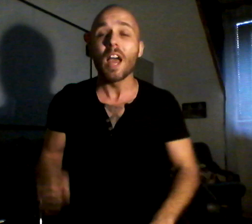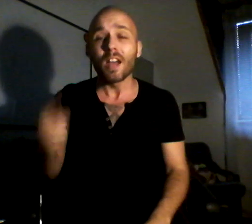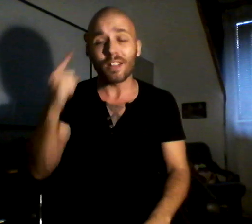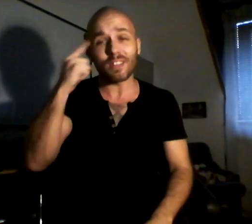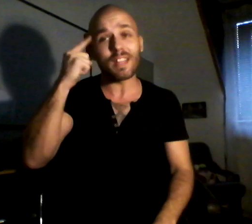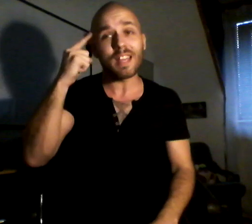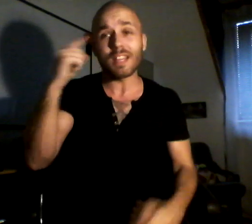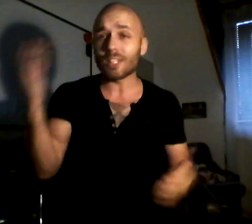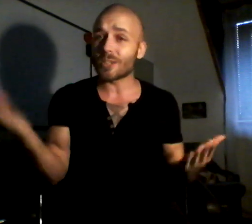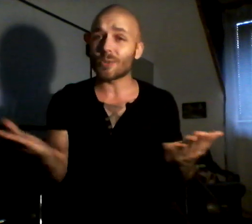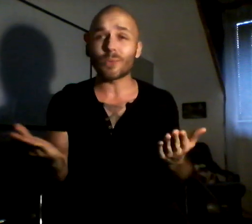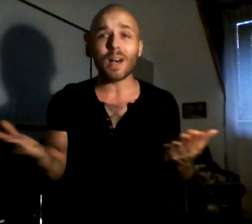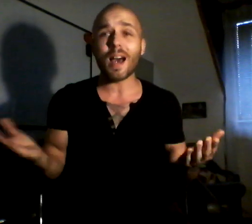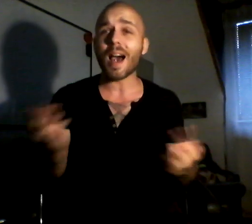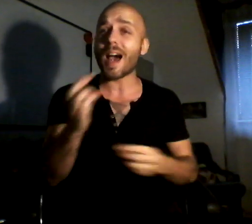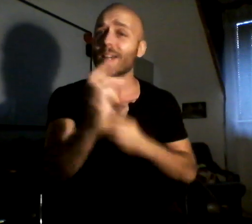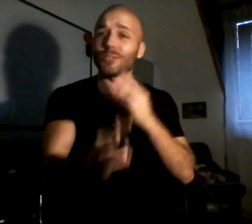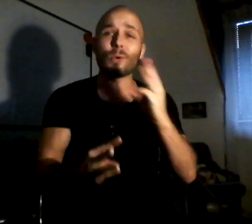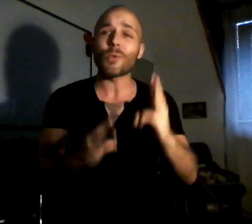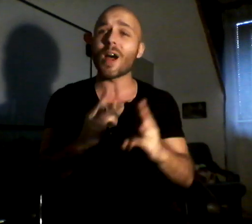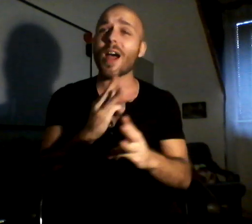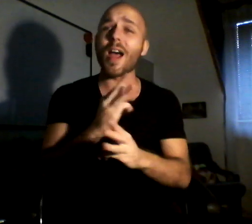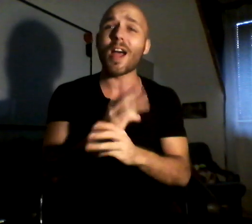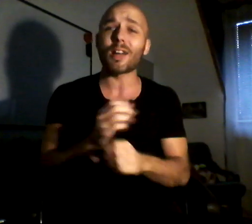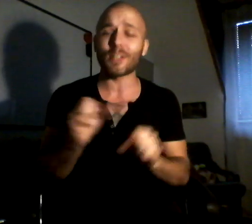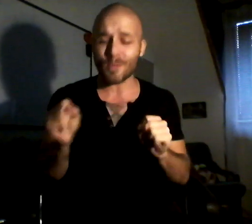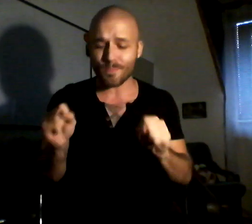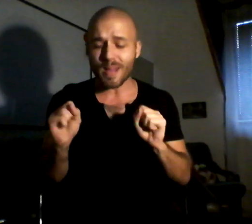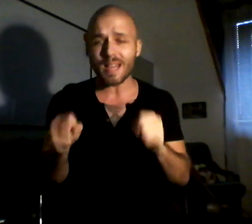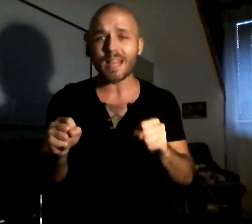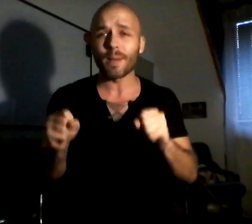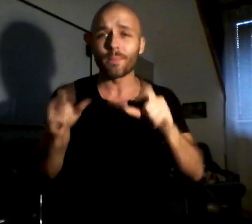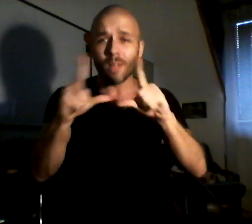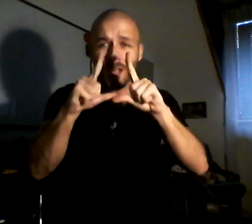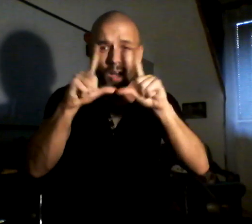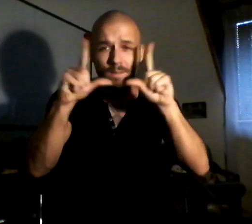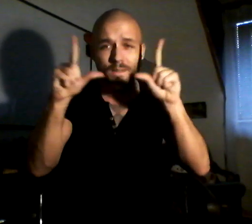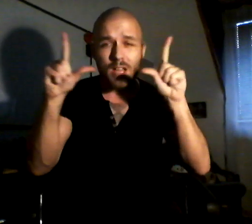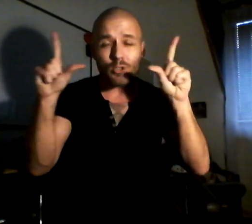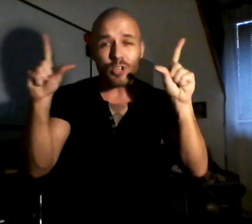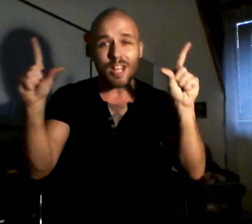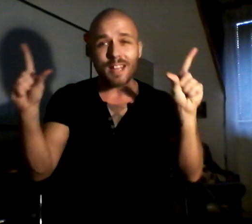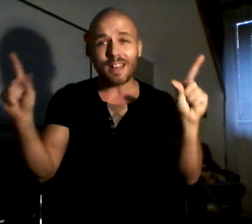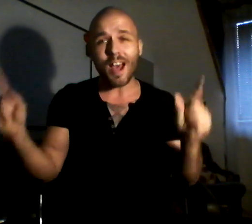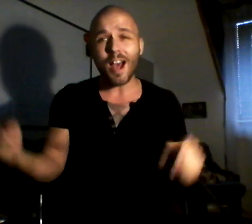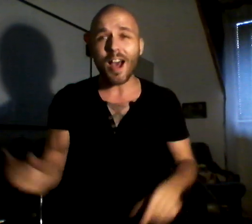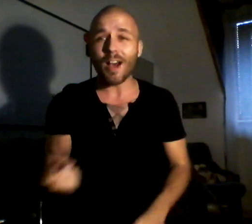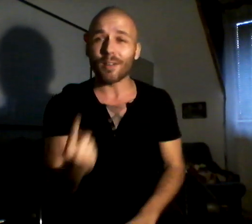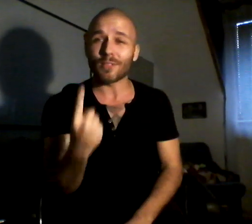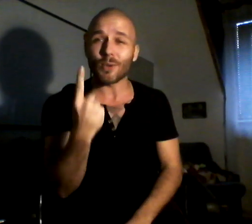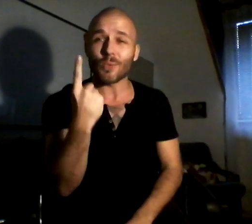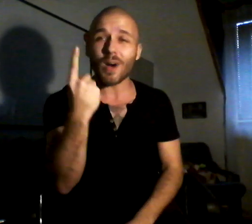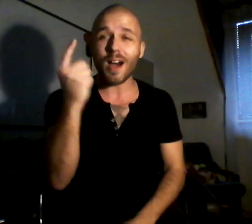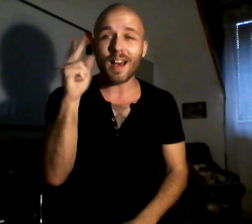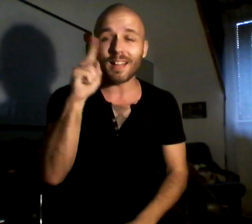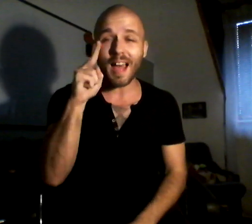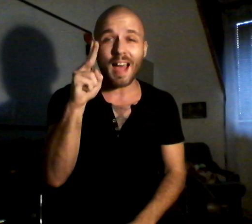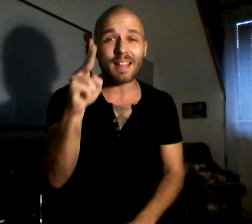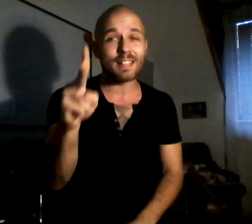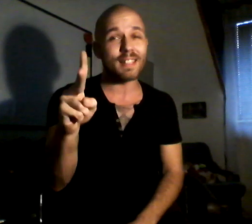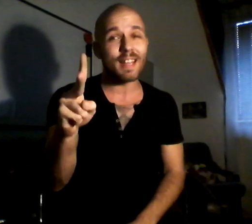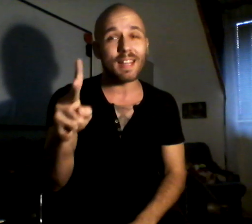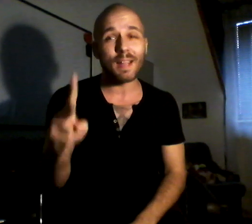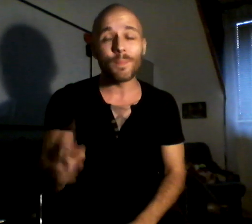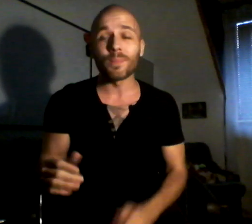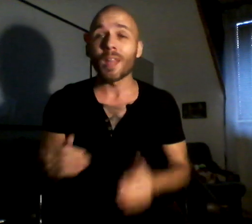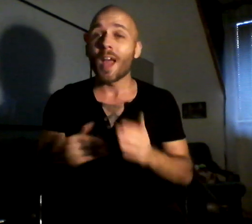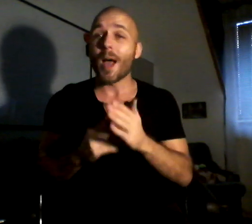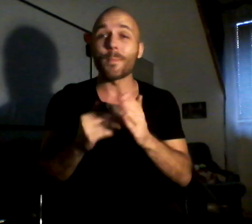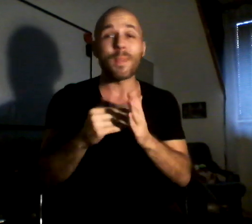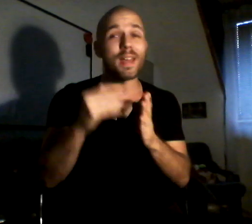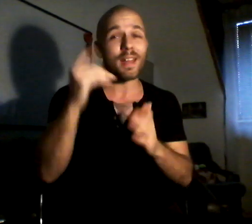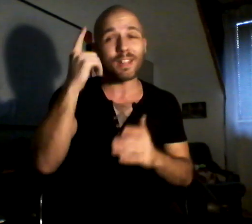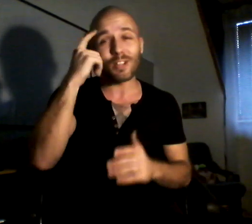To the world we close our eyes to A million